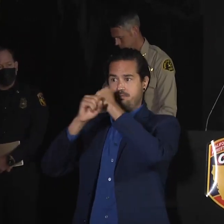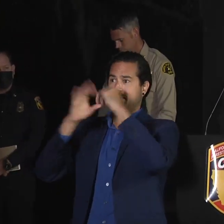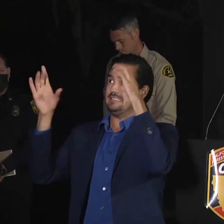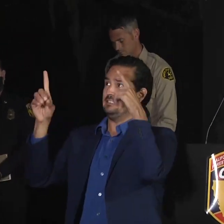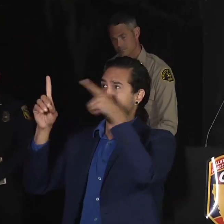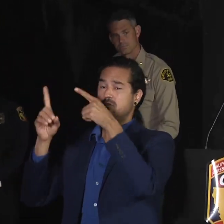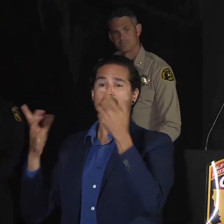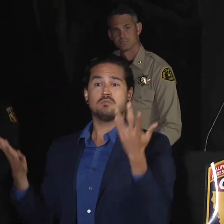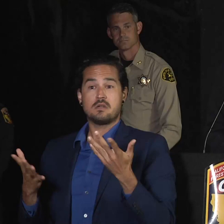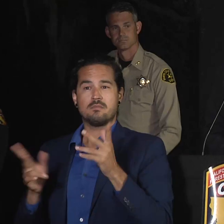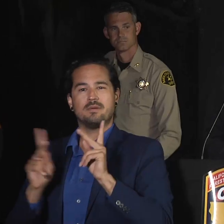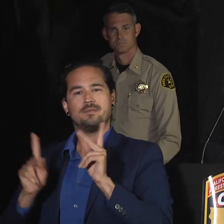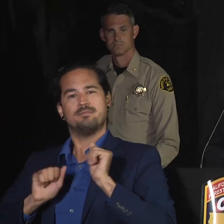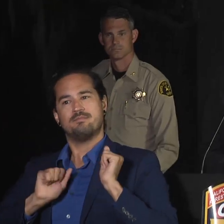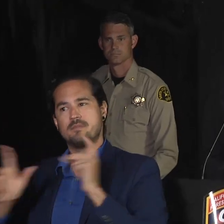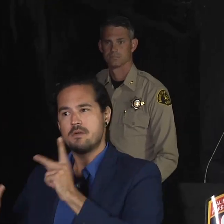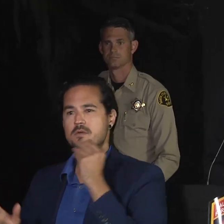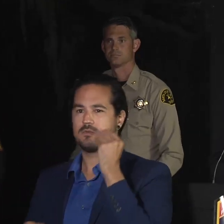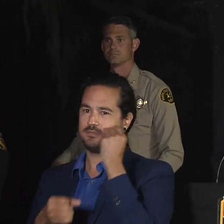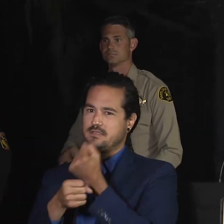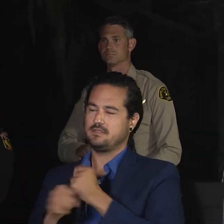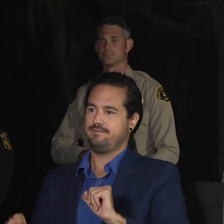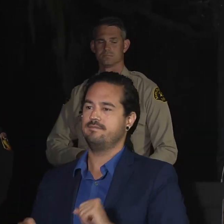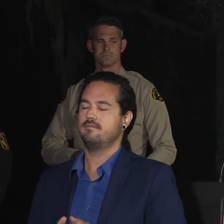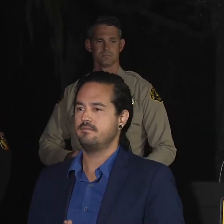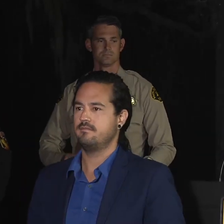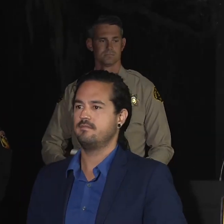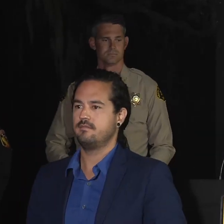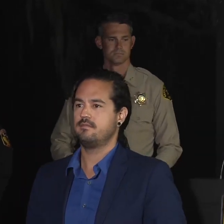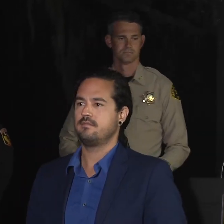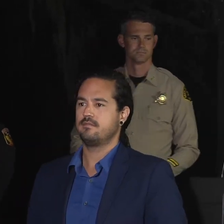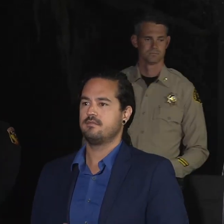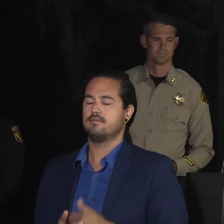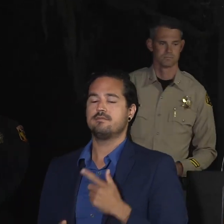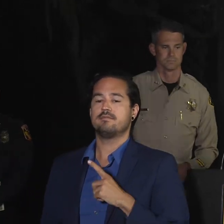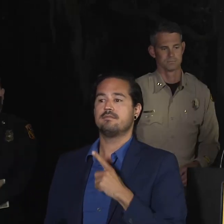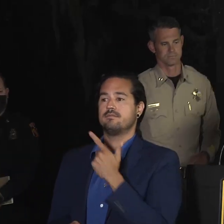Speaking next from the Santa Cruz County Sheriff's Office is Chief Deputy Chris Clark.